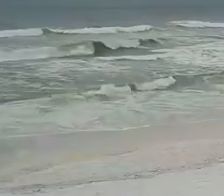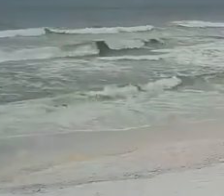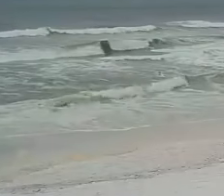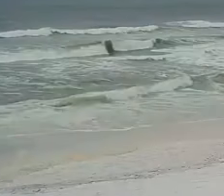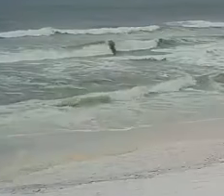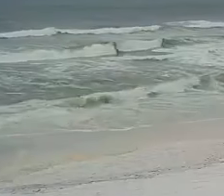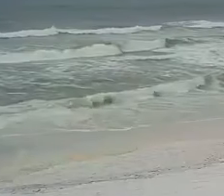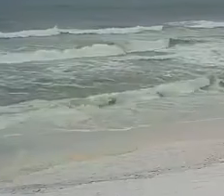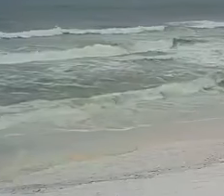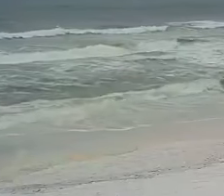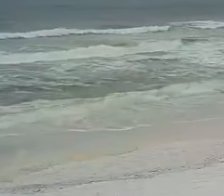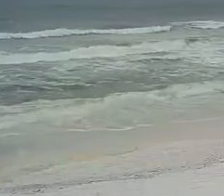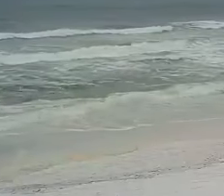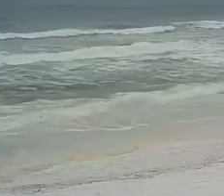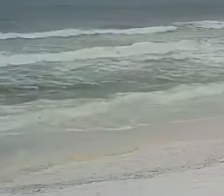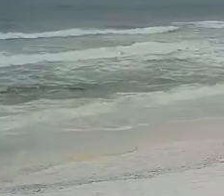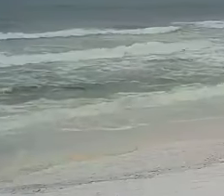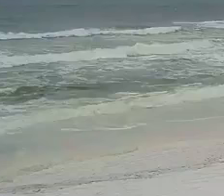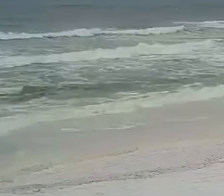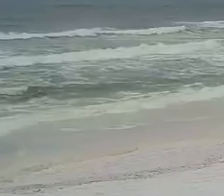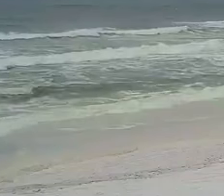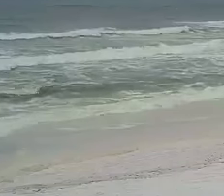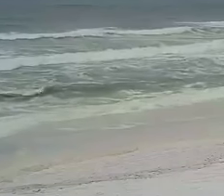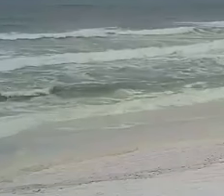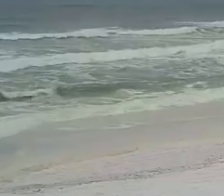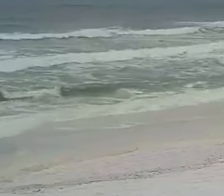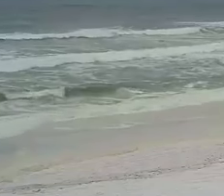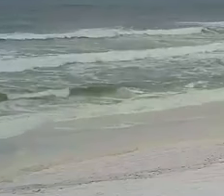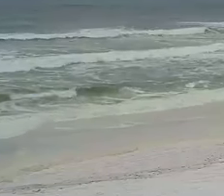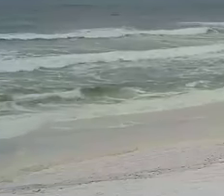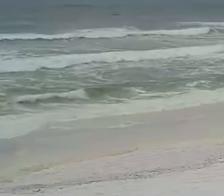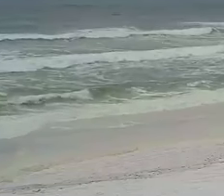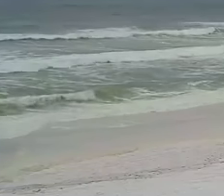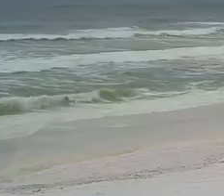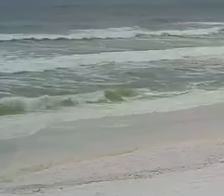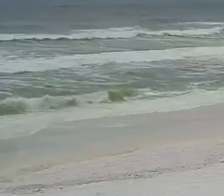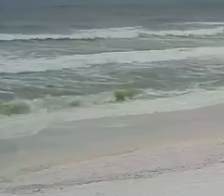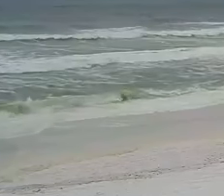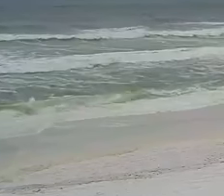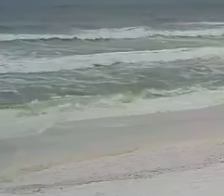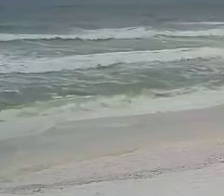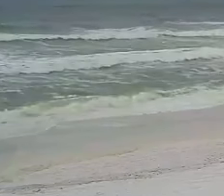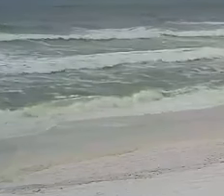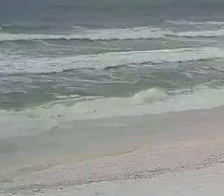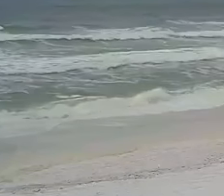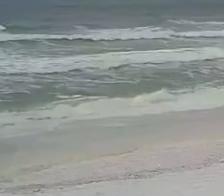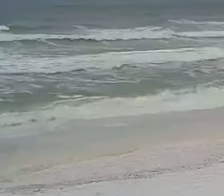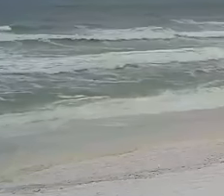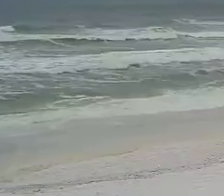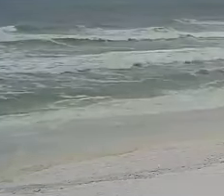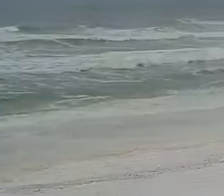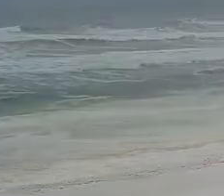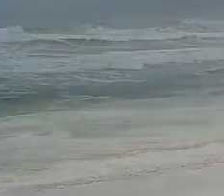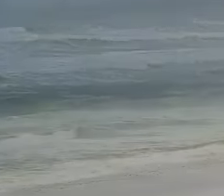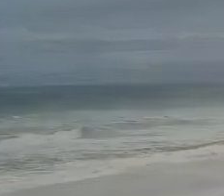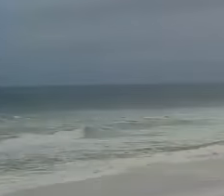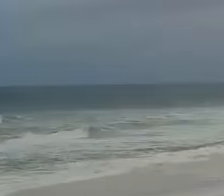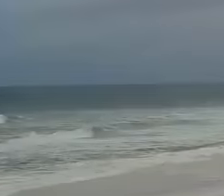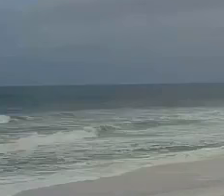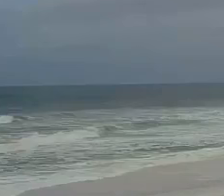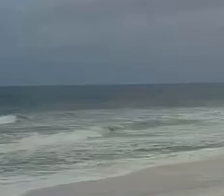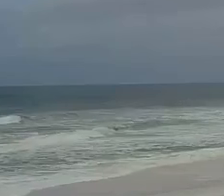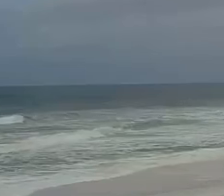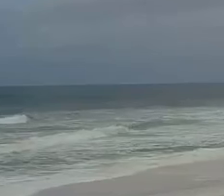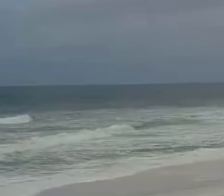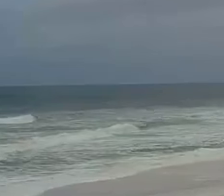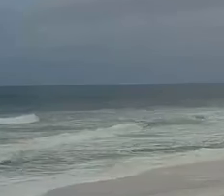I will hope everybody takes that seriously. Even 2 to 4 feet of storm surge is deadly. I want to make sure every local community is